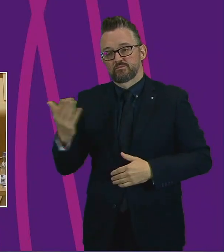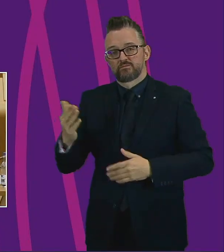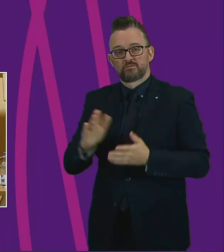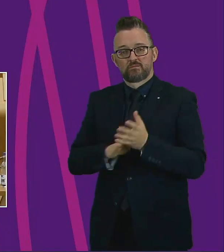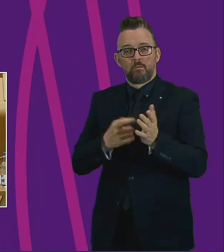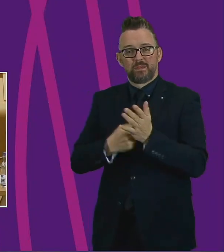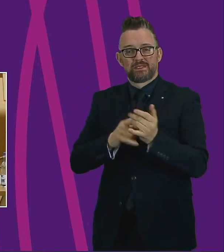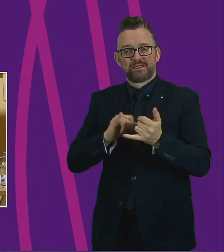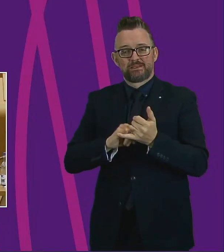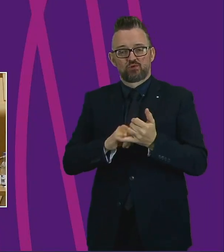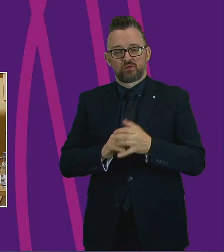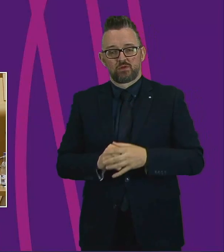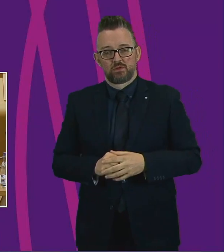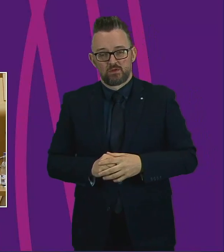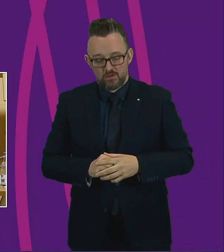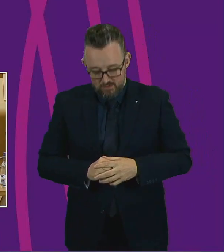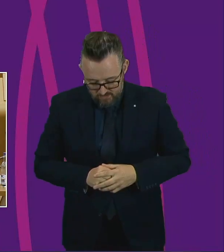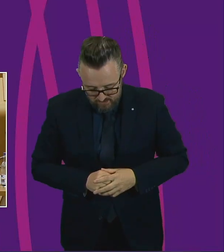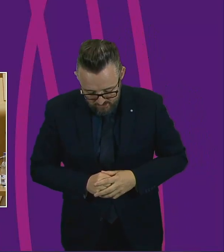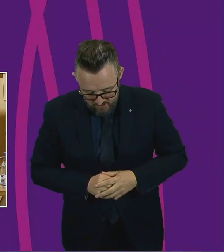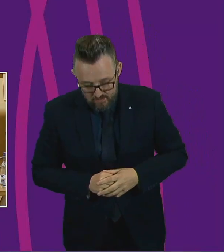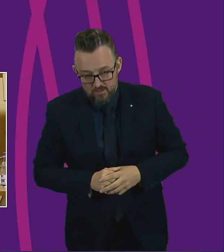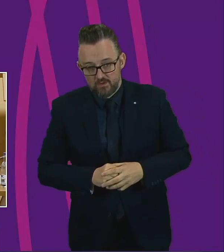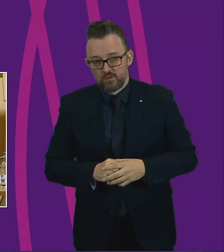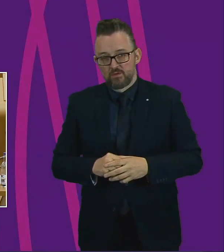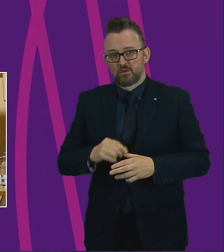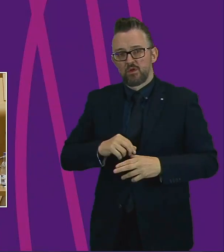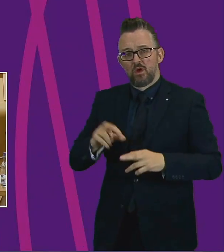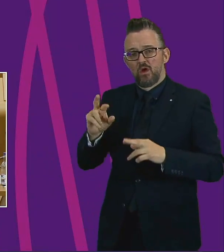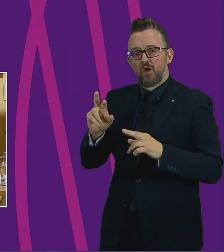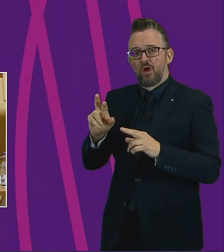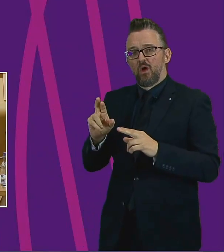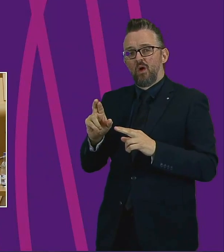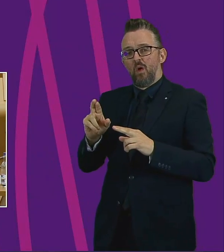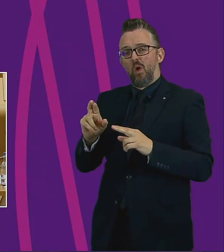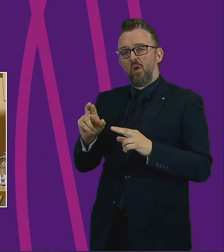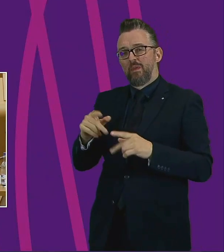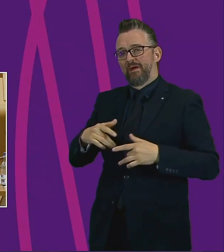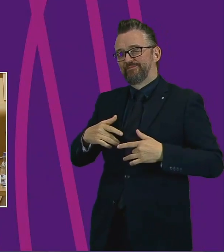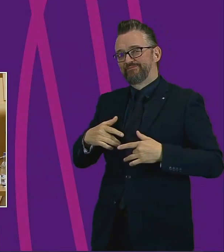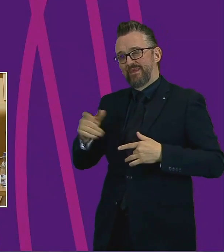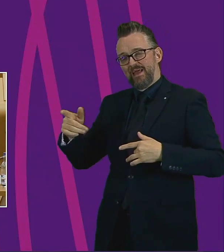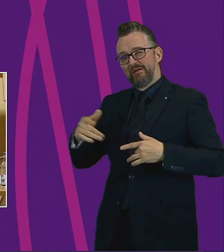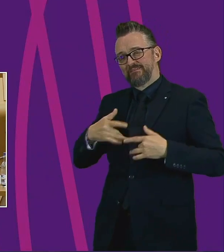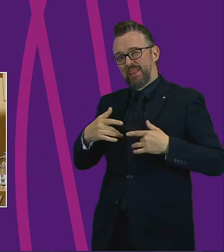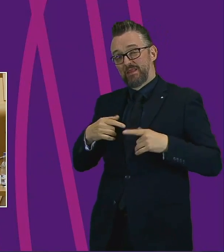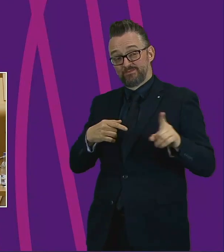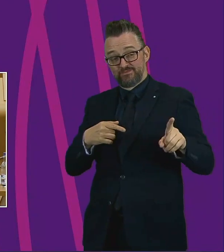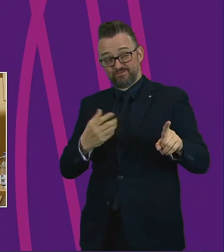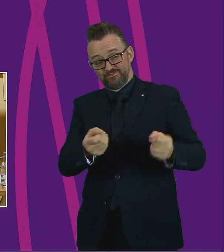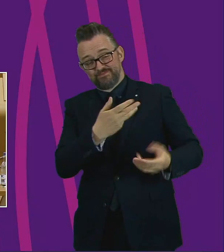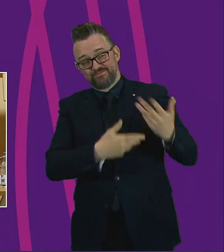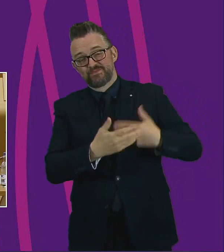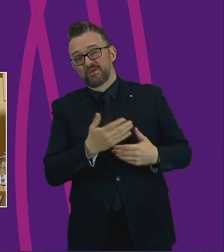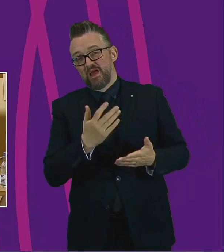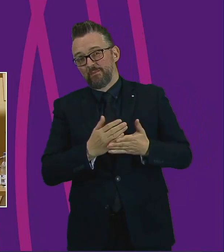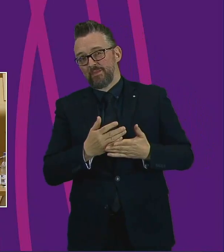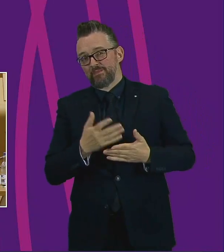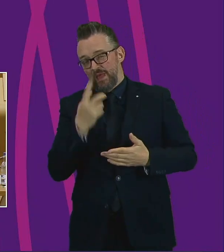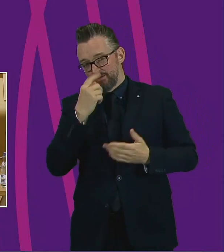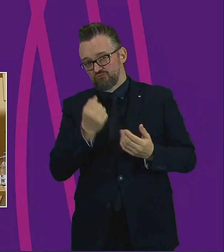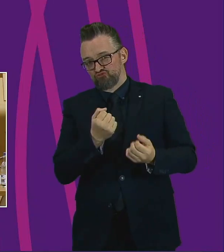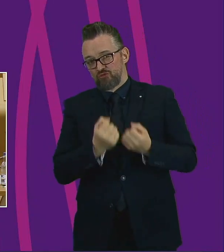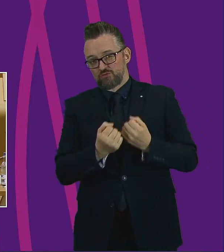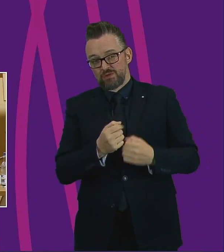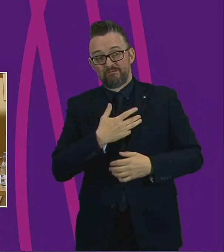I do hope you'll make some allowance for that. I think there's a judgement involved here and I think the First Minister has made